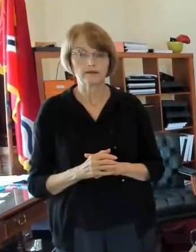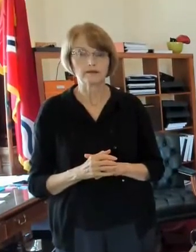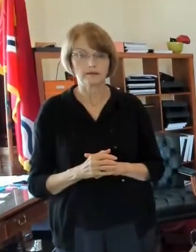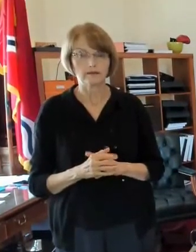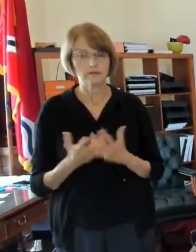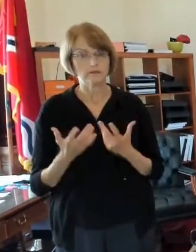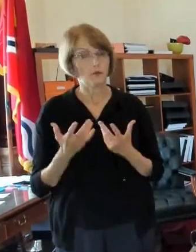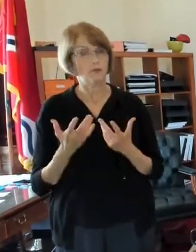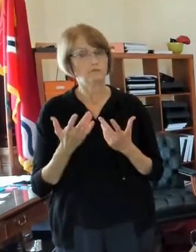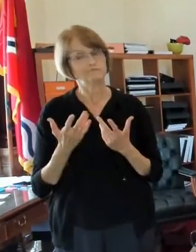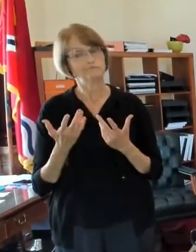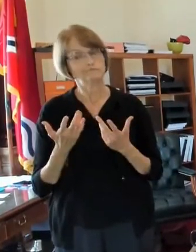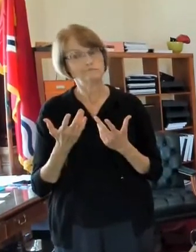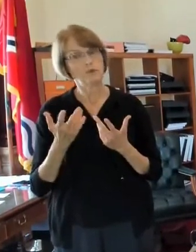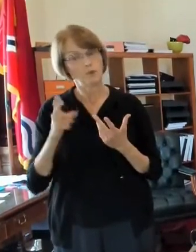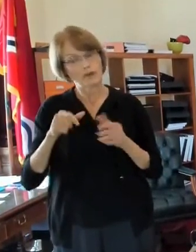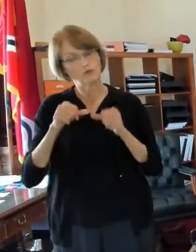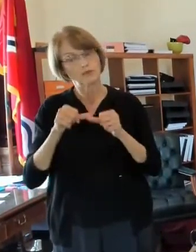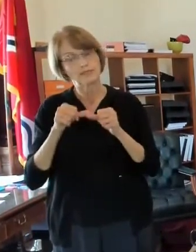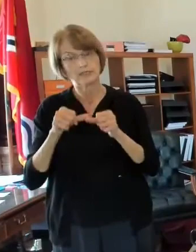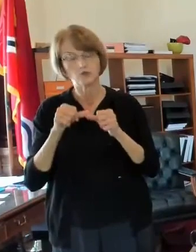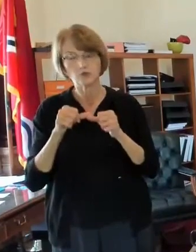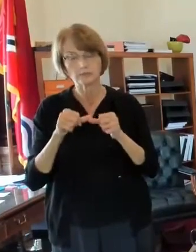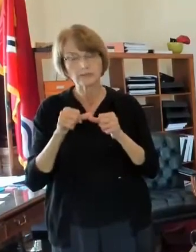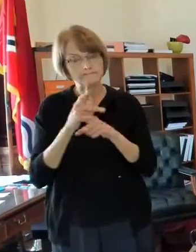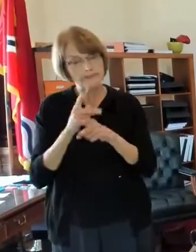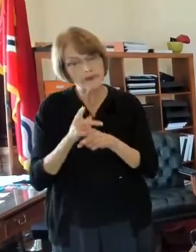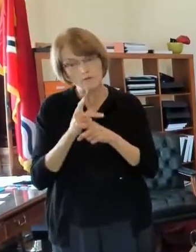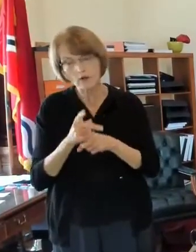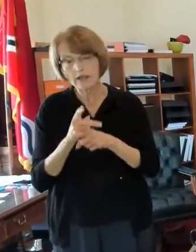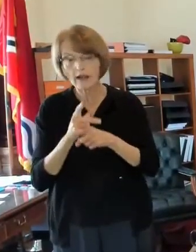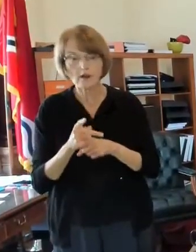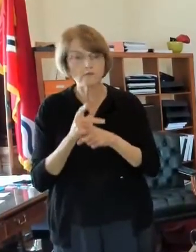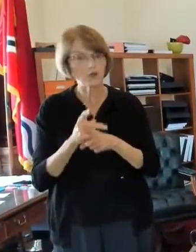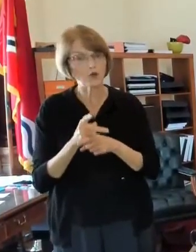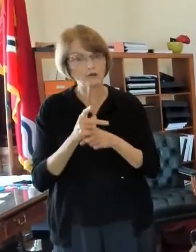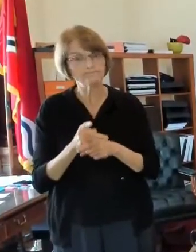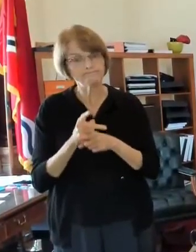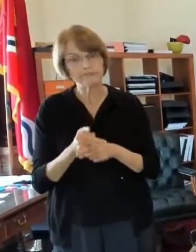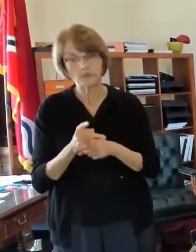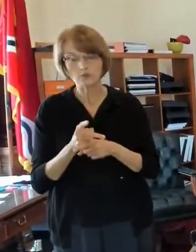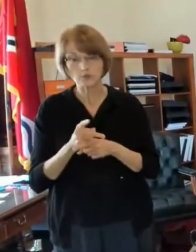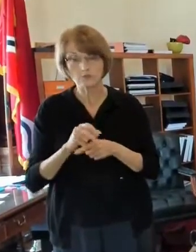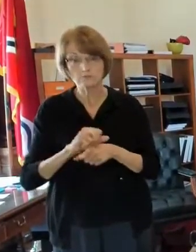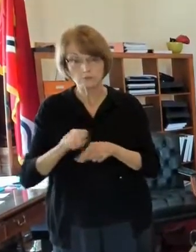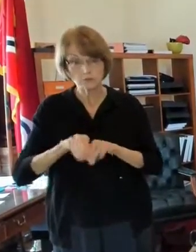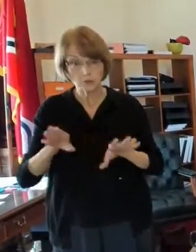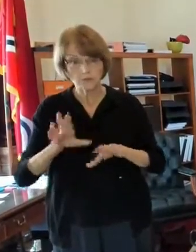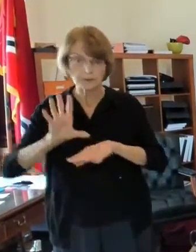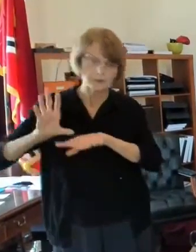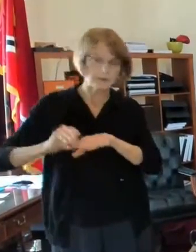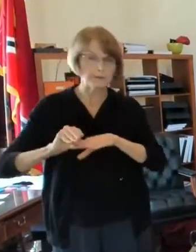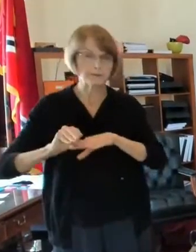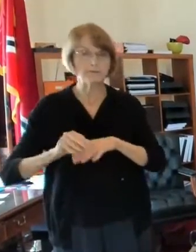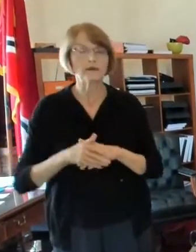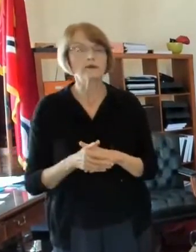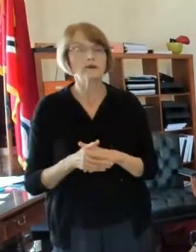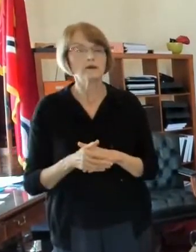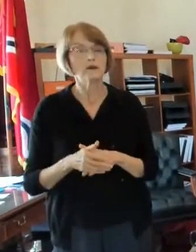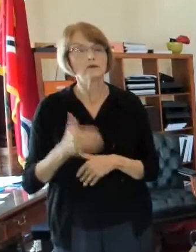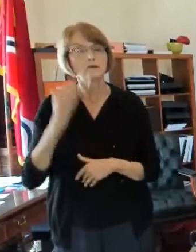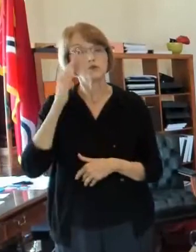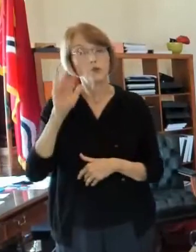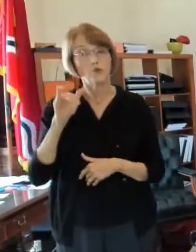have to continue to uh be very vigilant about trying to tamp down the spread now with regard to that you know we